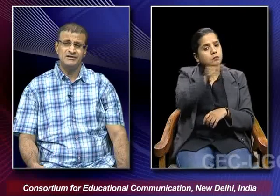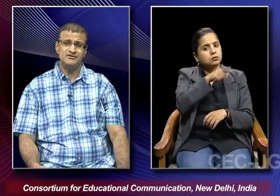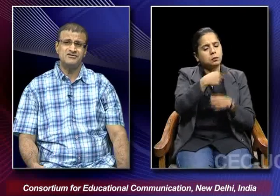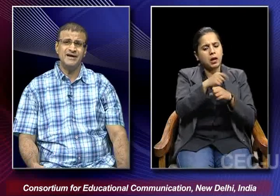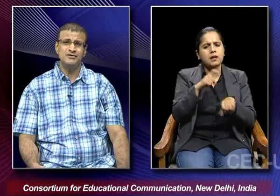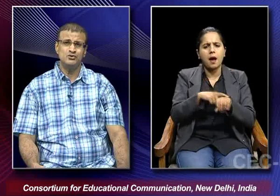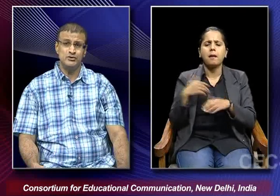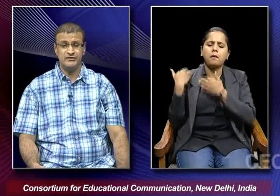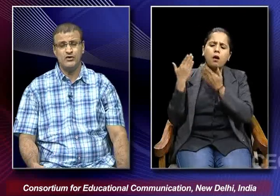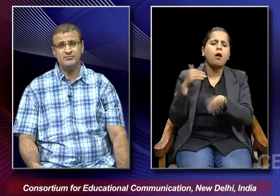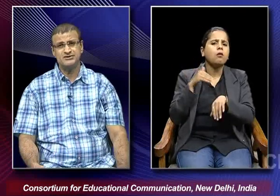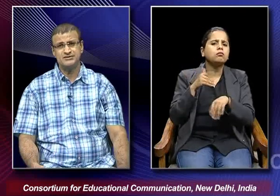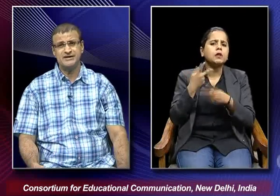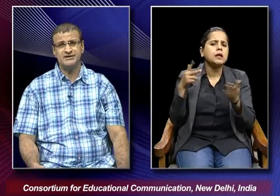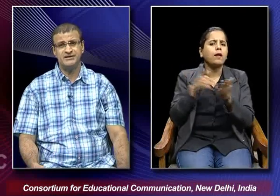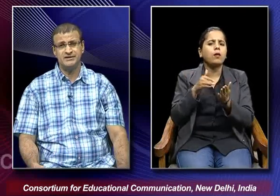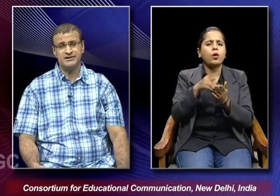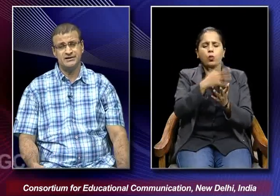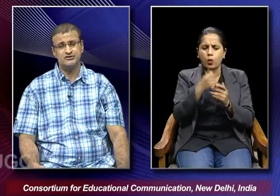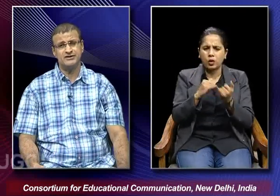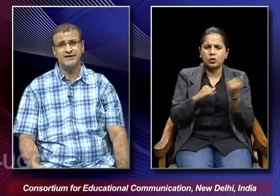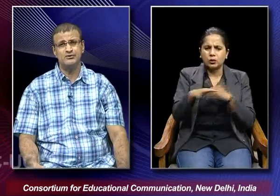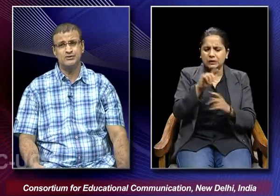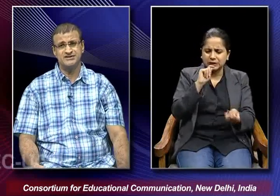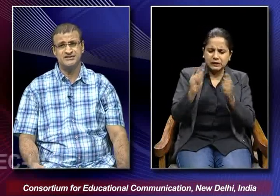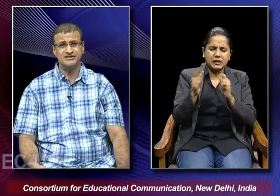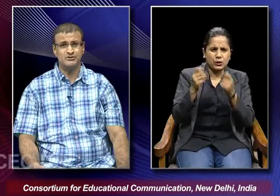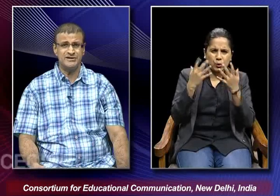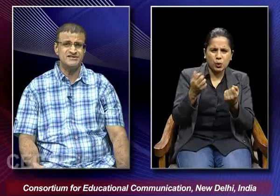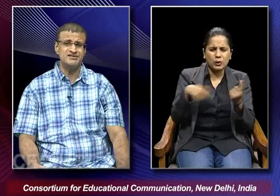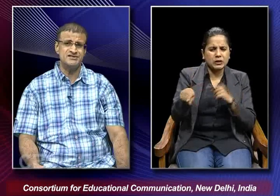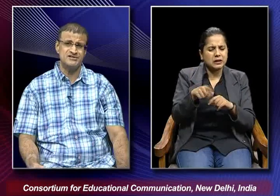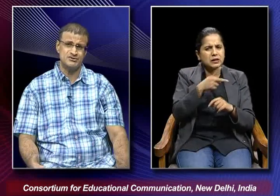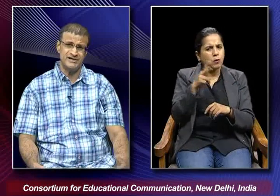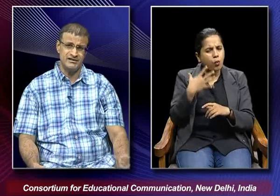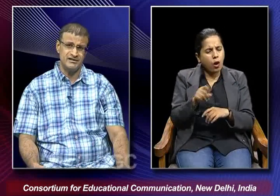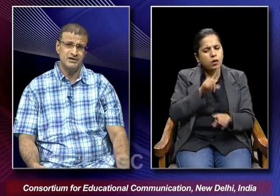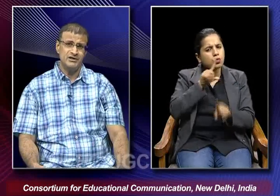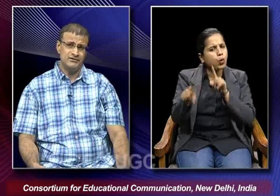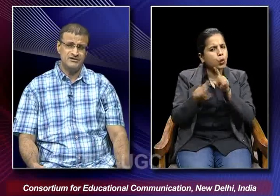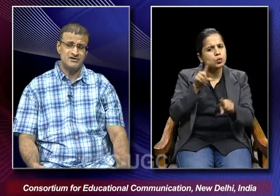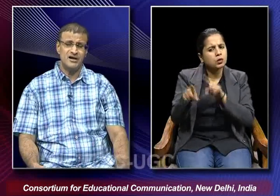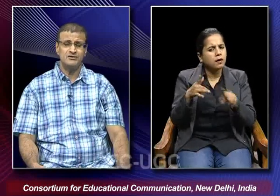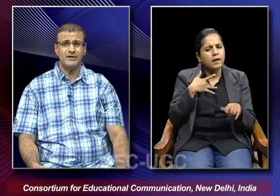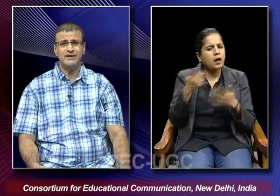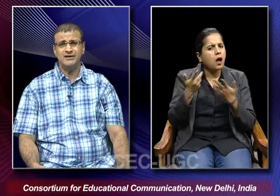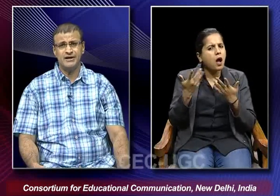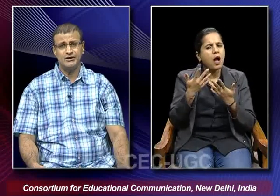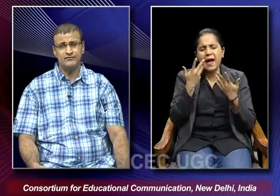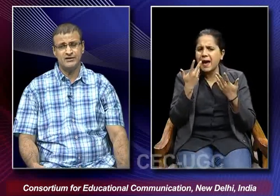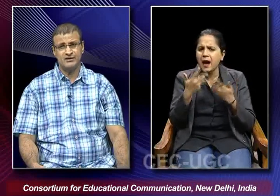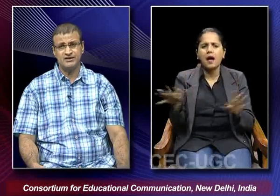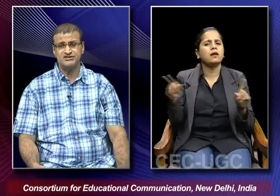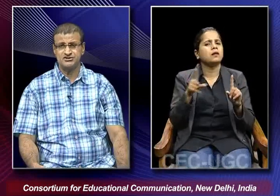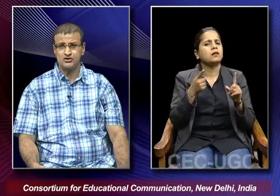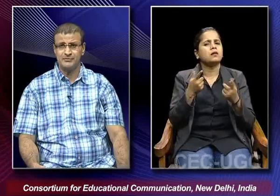They were trying to reform the society. He was trying to raise certain questions in the society with regard to any kind